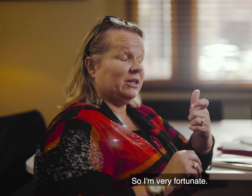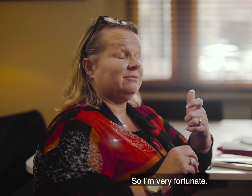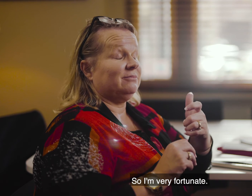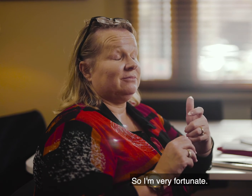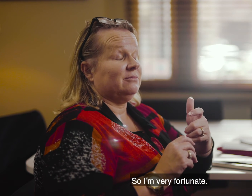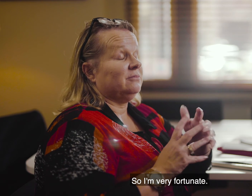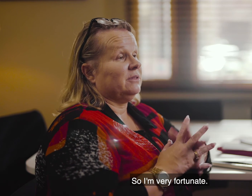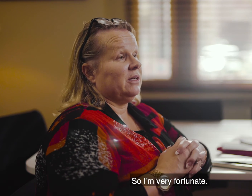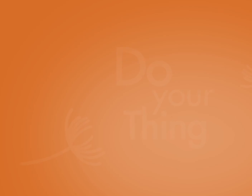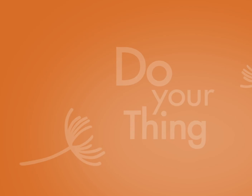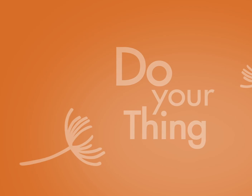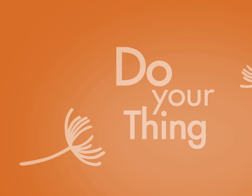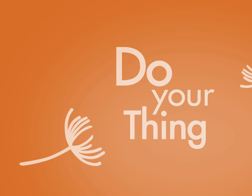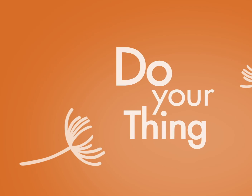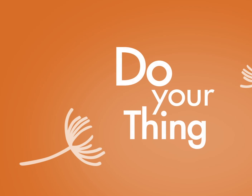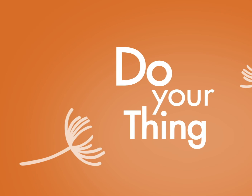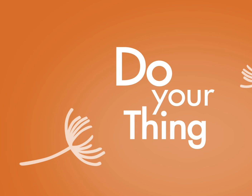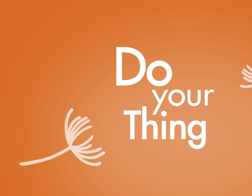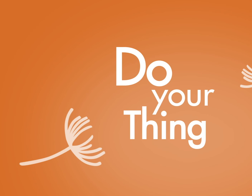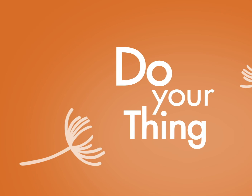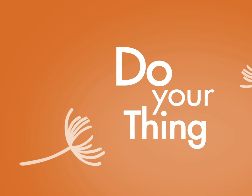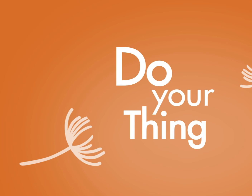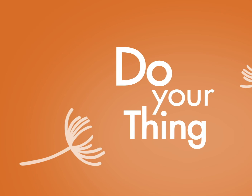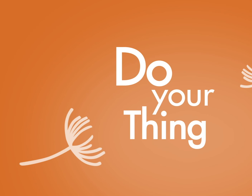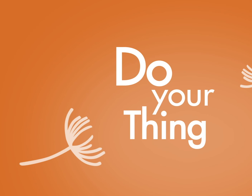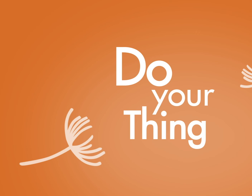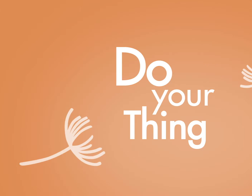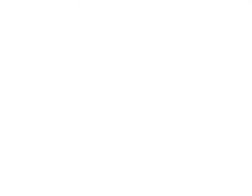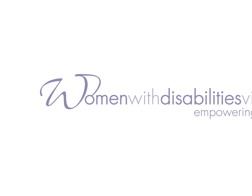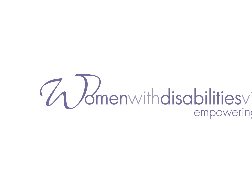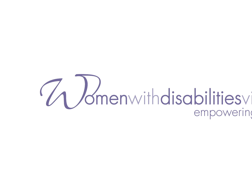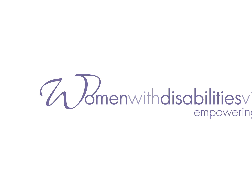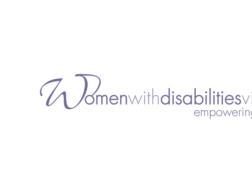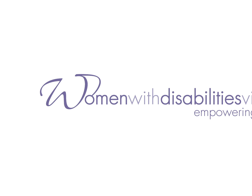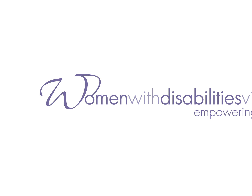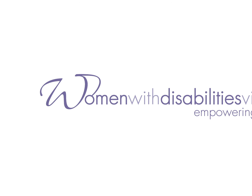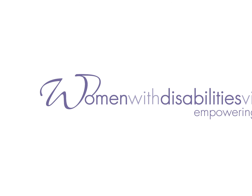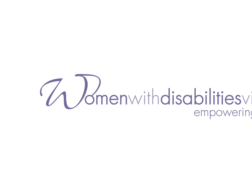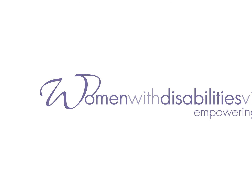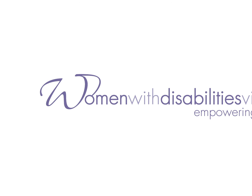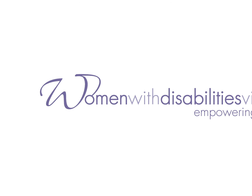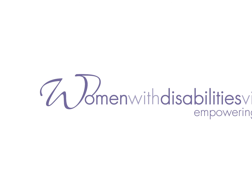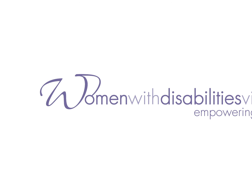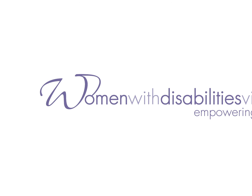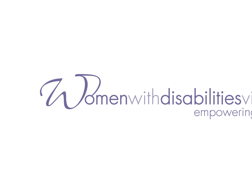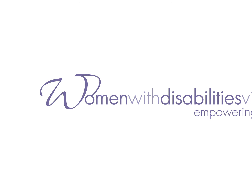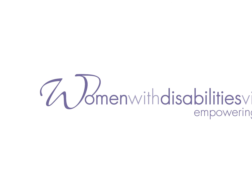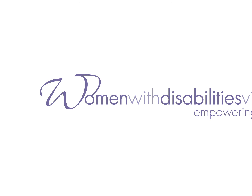So I'm very fortunate. Text. Do your thing. Text. Women with Disabilities Victoria. Empowering women.